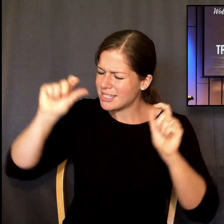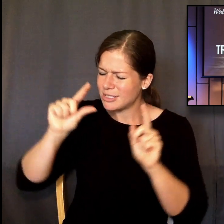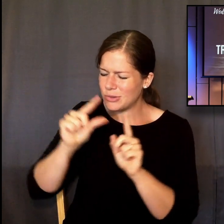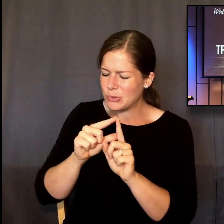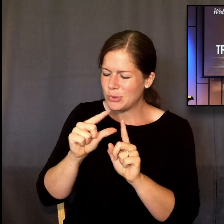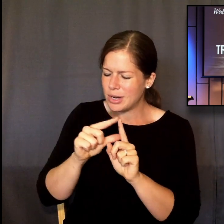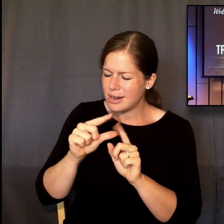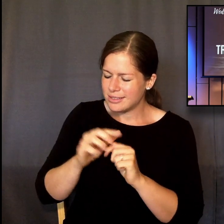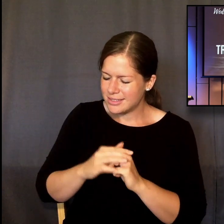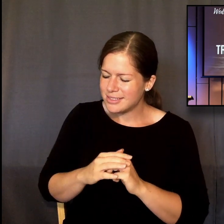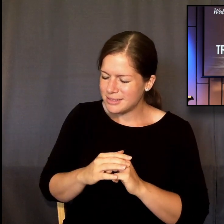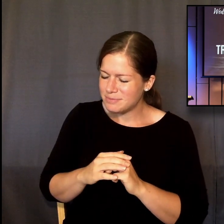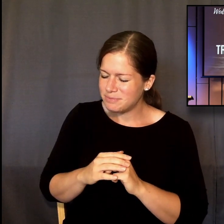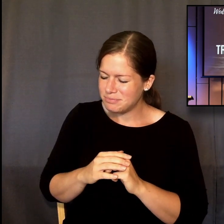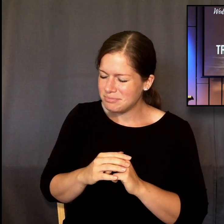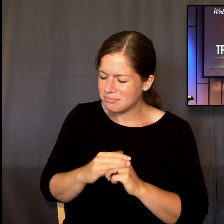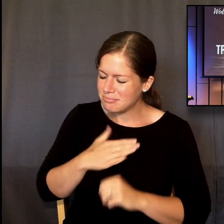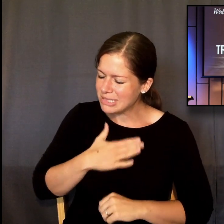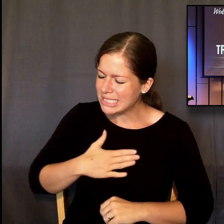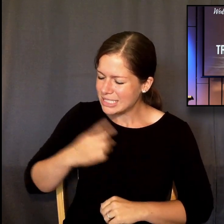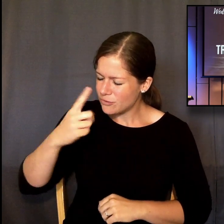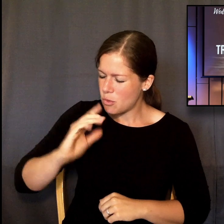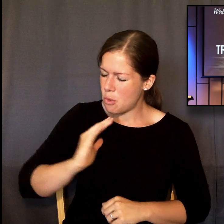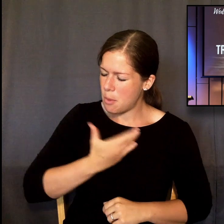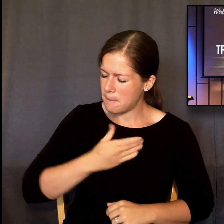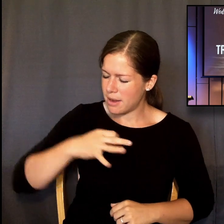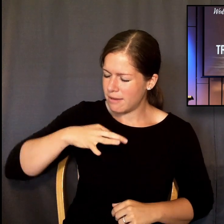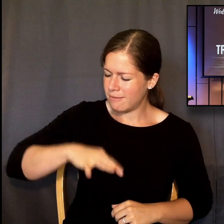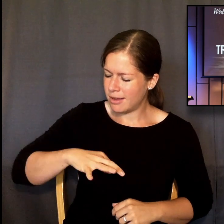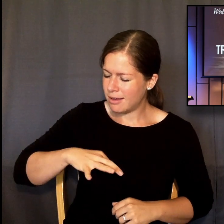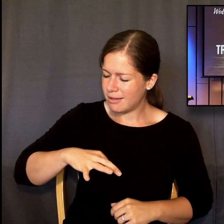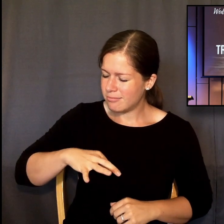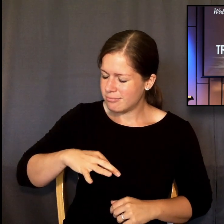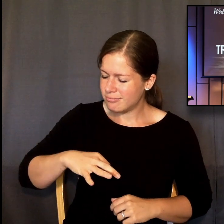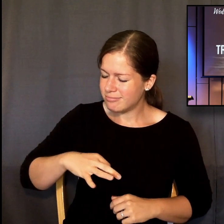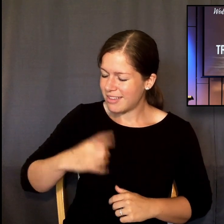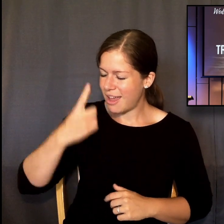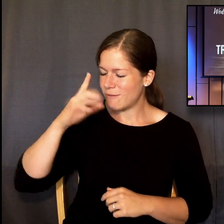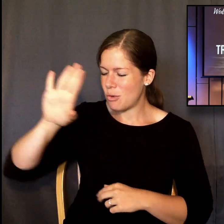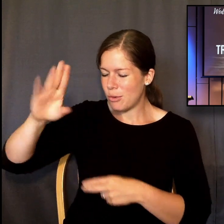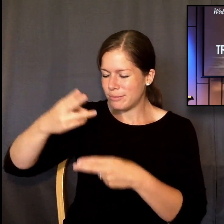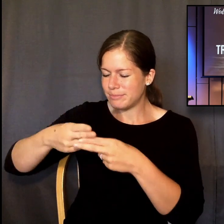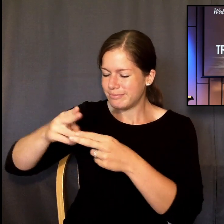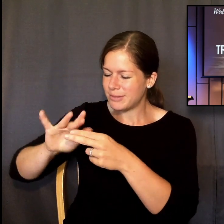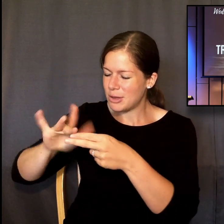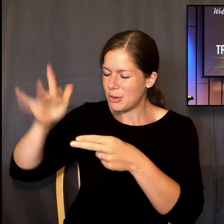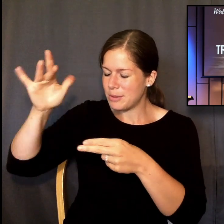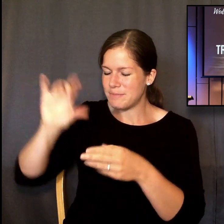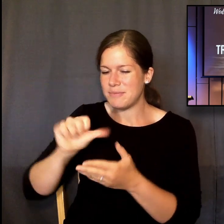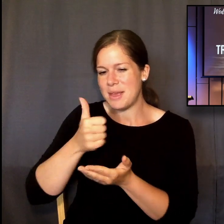in your Word. Do this for our good, please, and do this for the glory of your name. Amen.